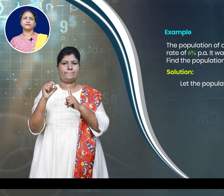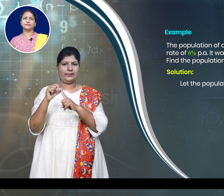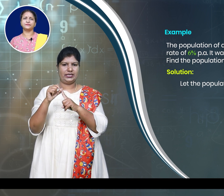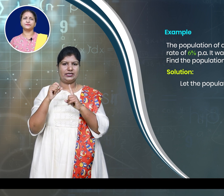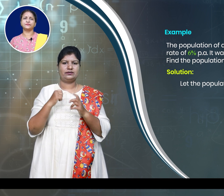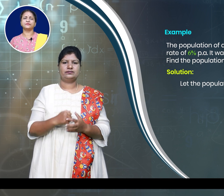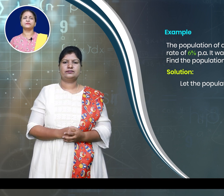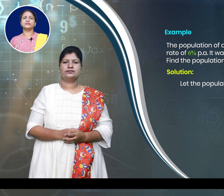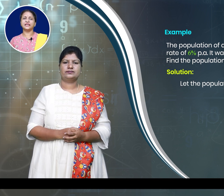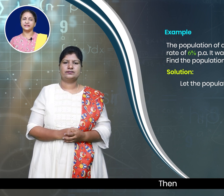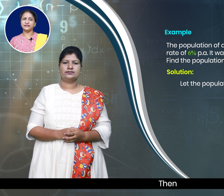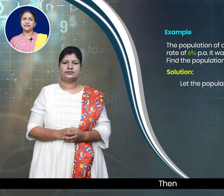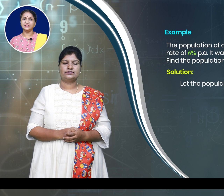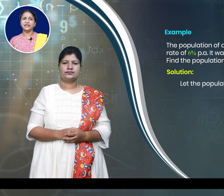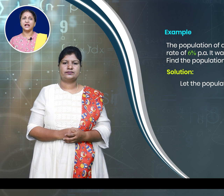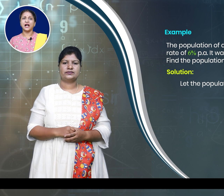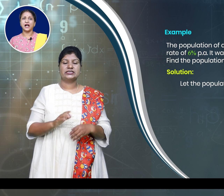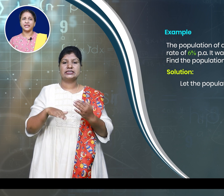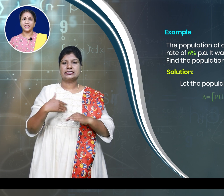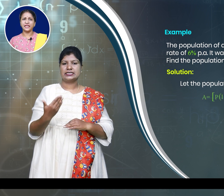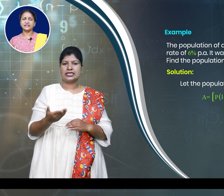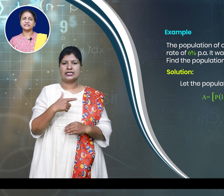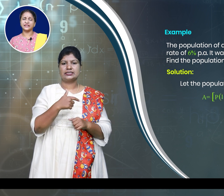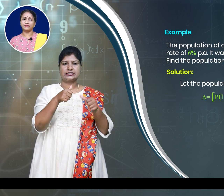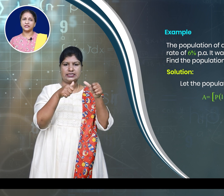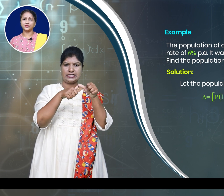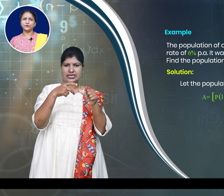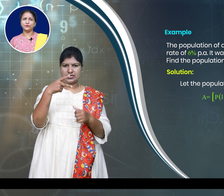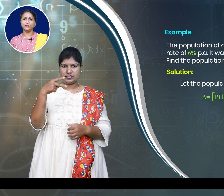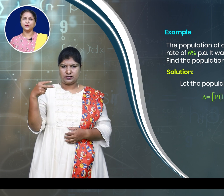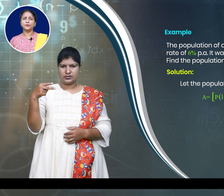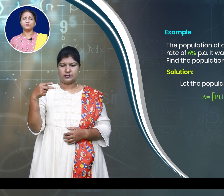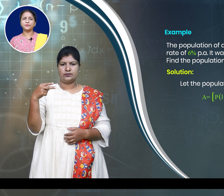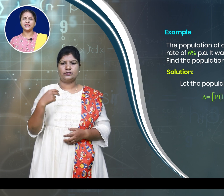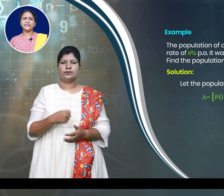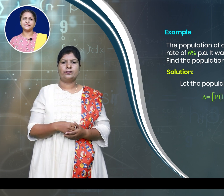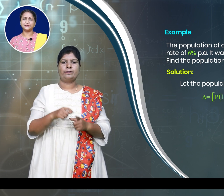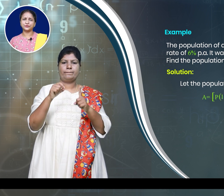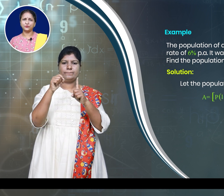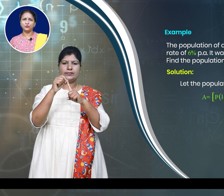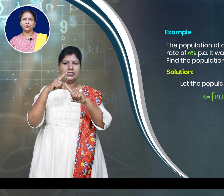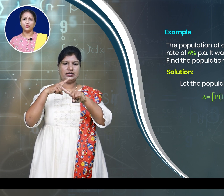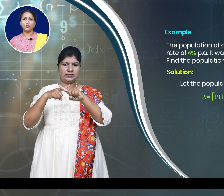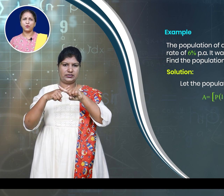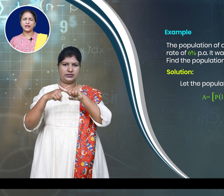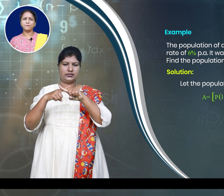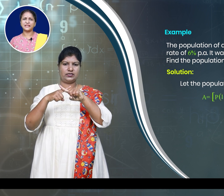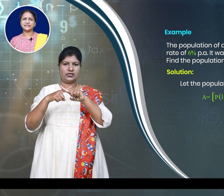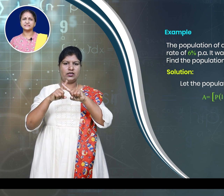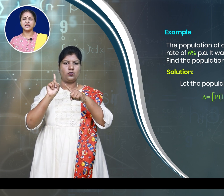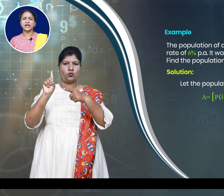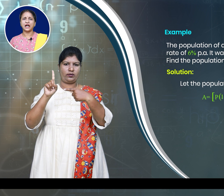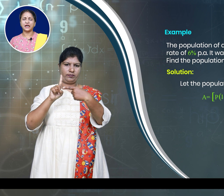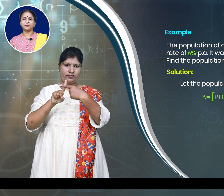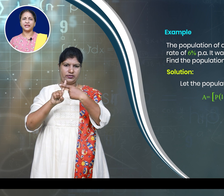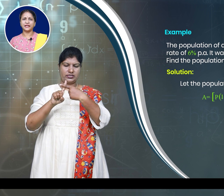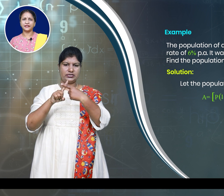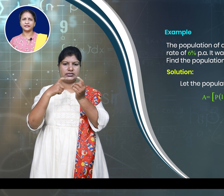Let know. is equal to P into 1 plus r by 100